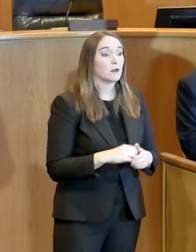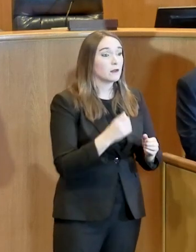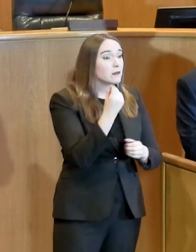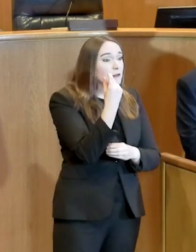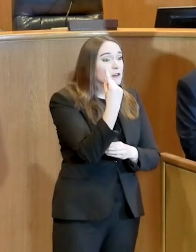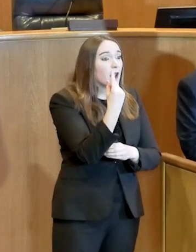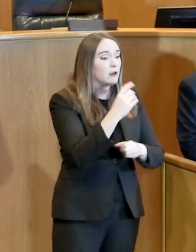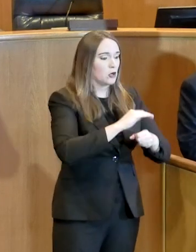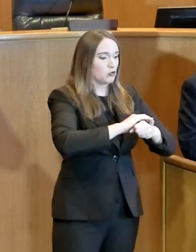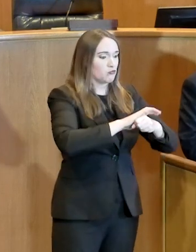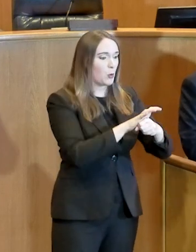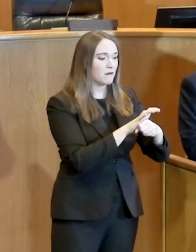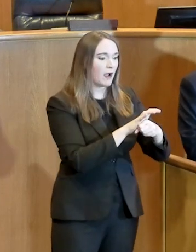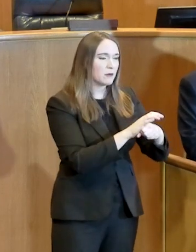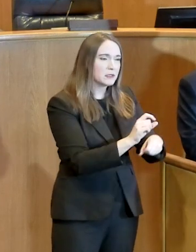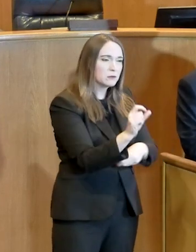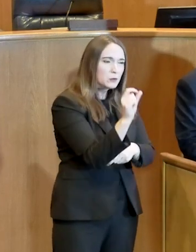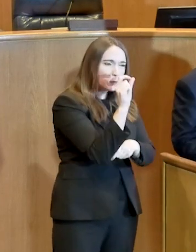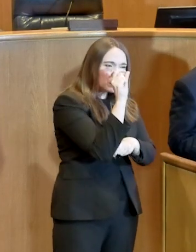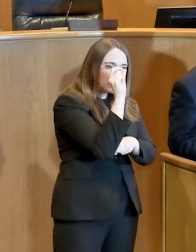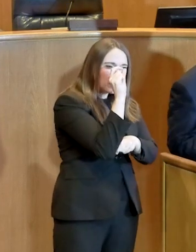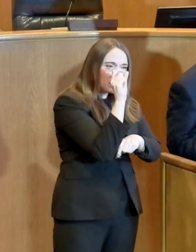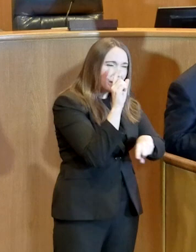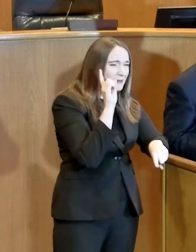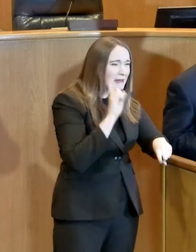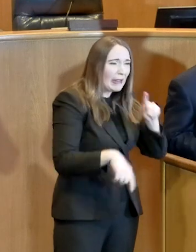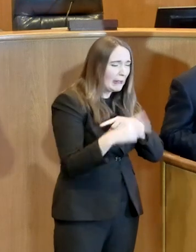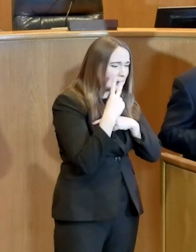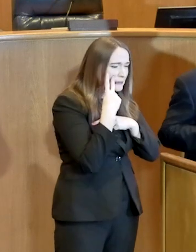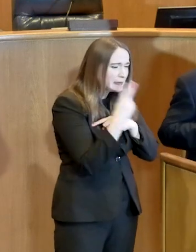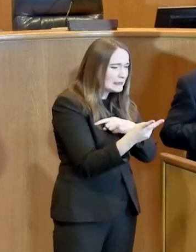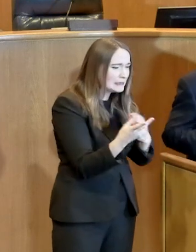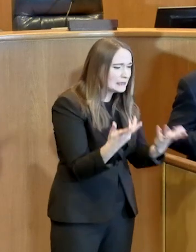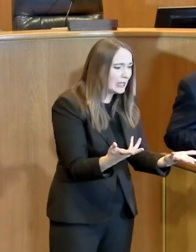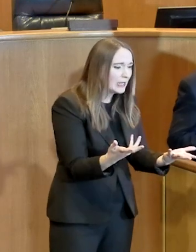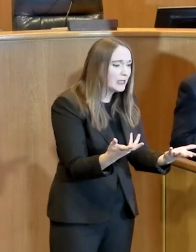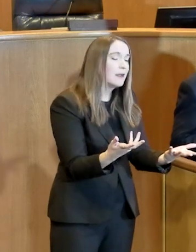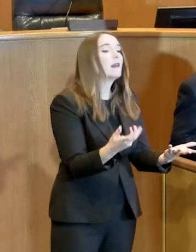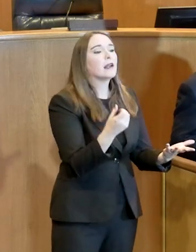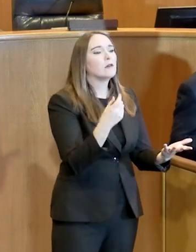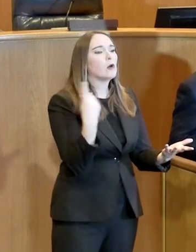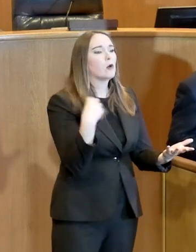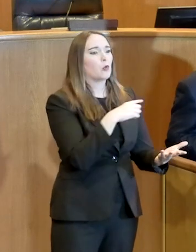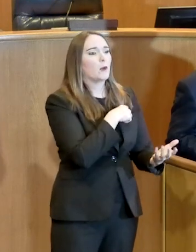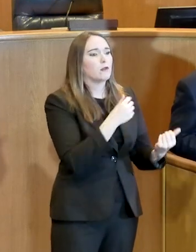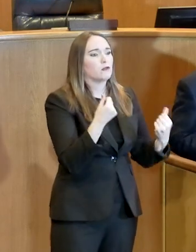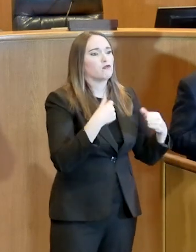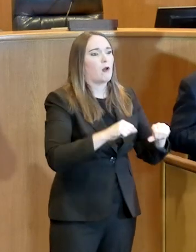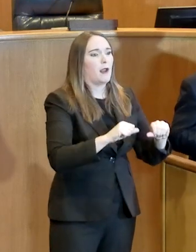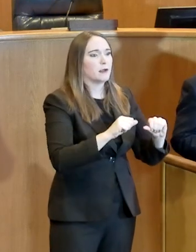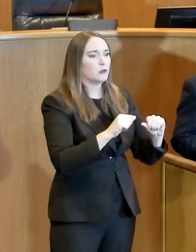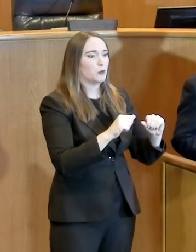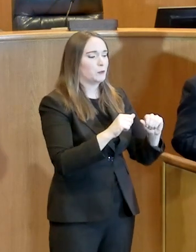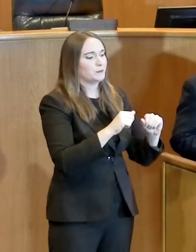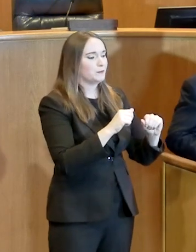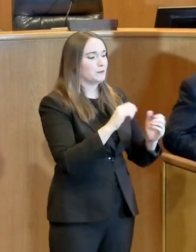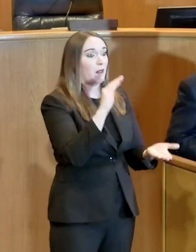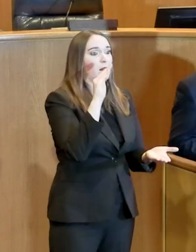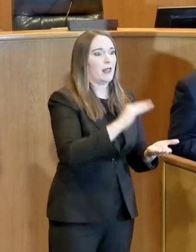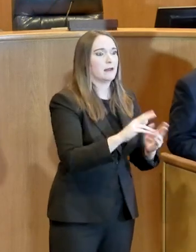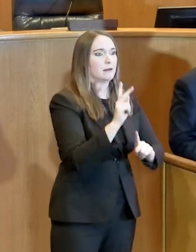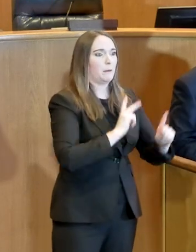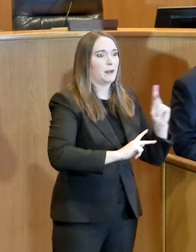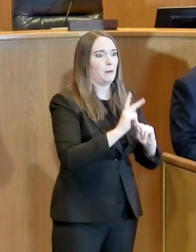see. And it's a different kind of fight because we're actually fighting against the habits that we have developed. We can't be shaking